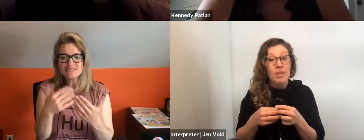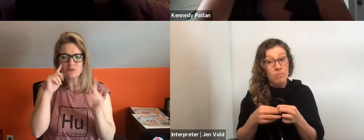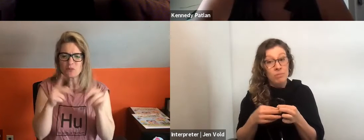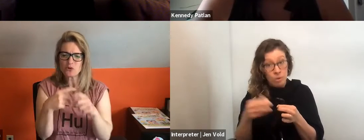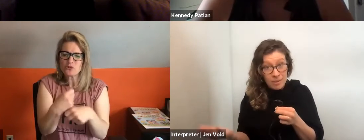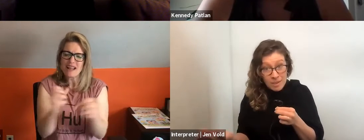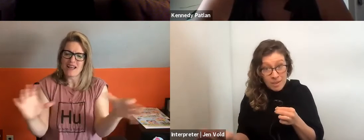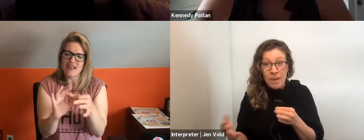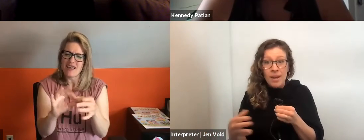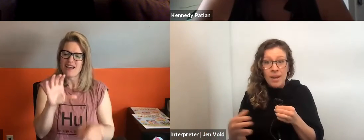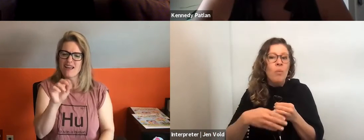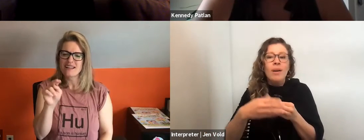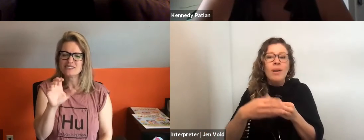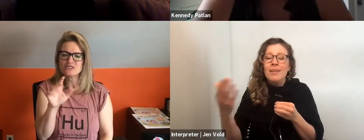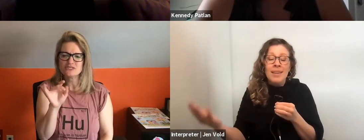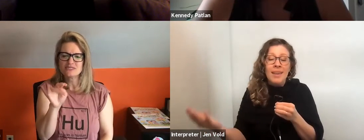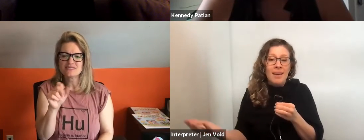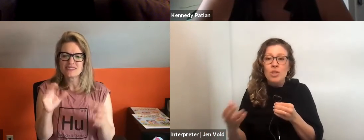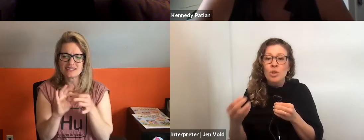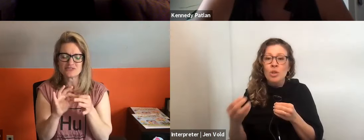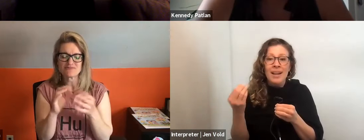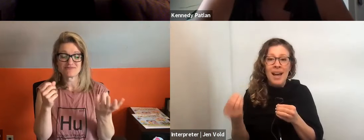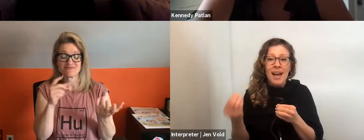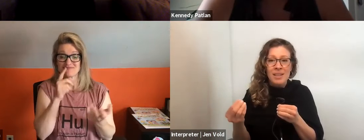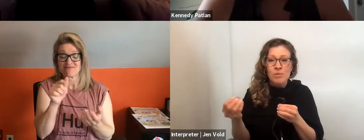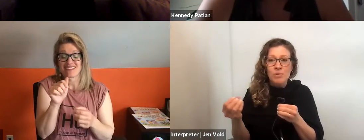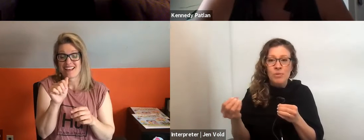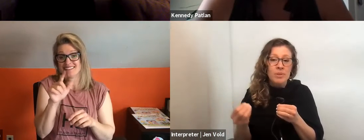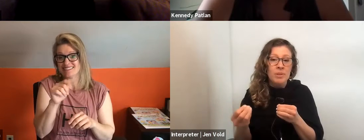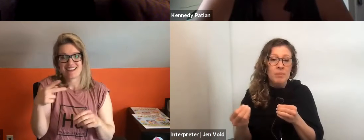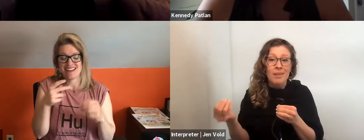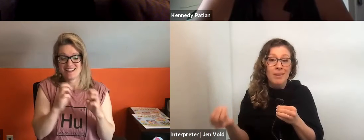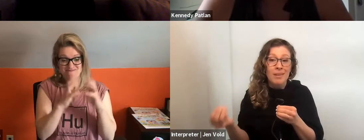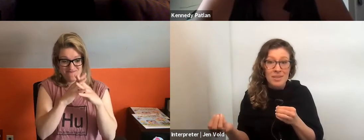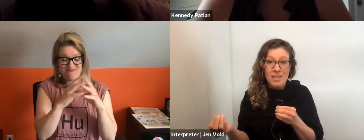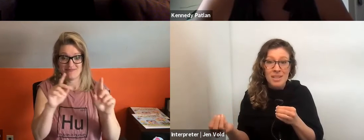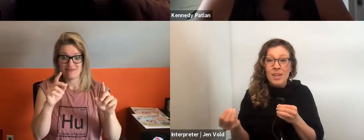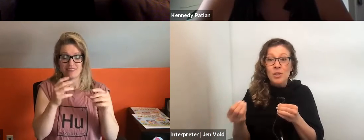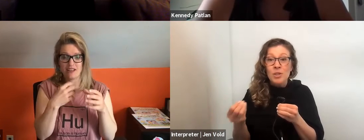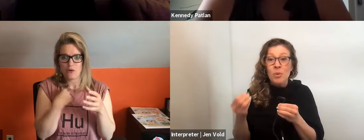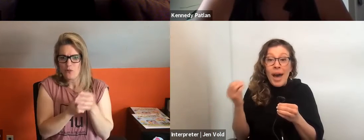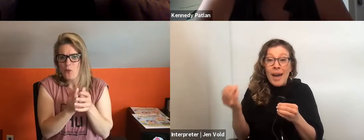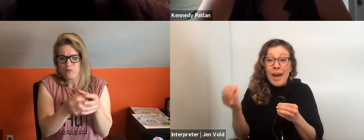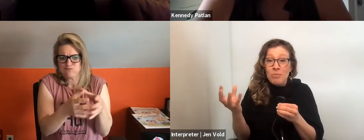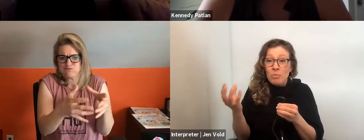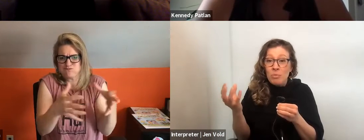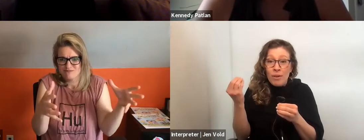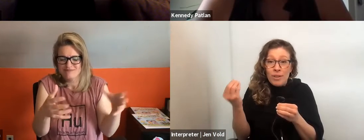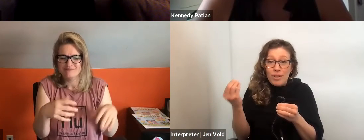And we created this app. We wanted, again, just to create access for people to make connections. So that was our